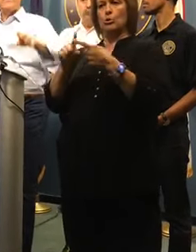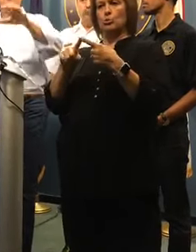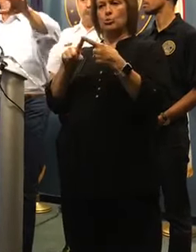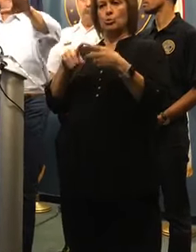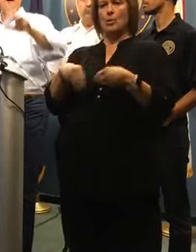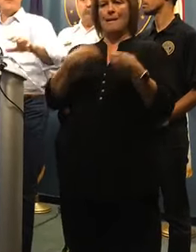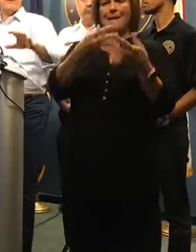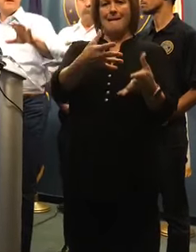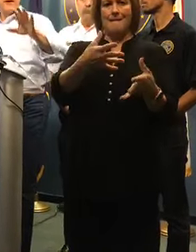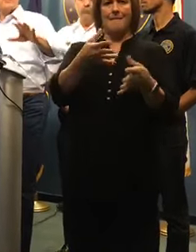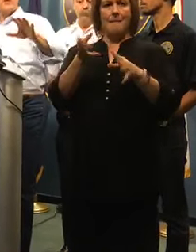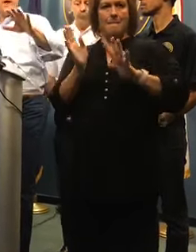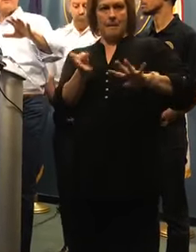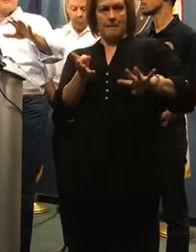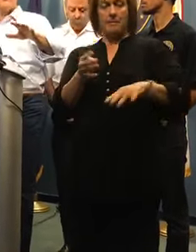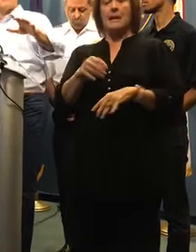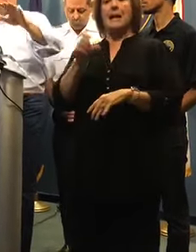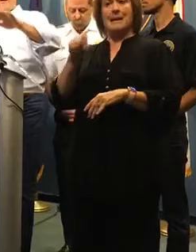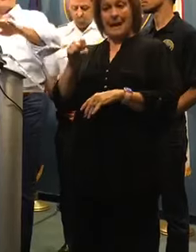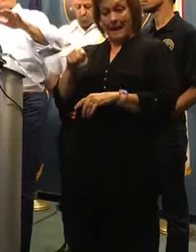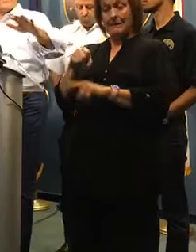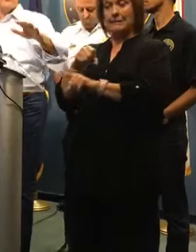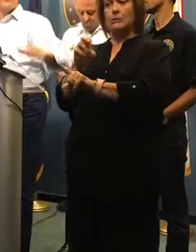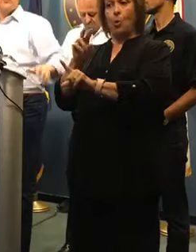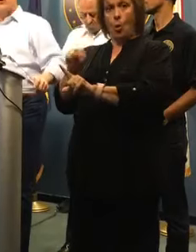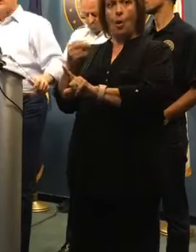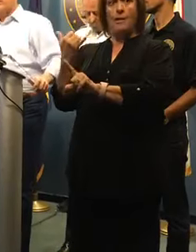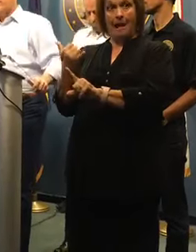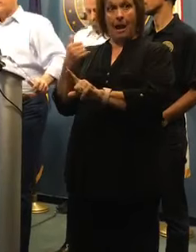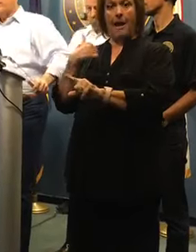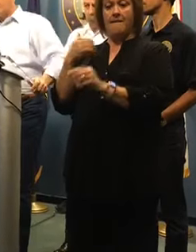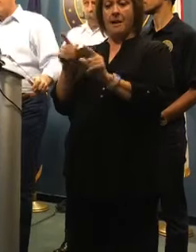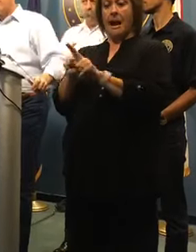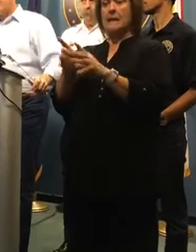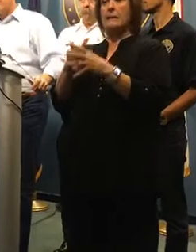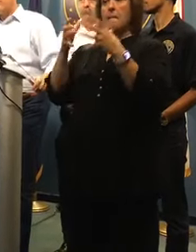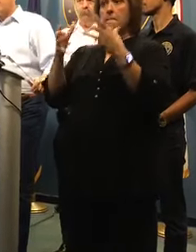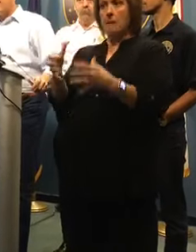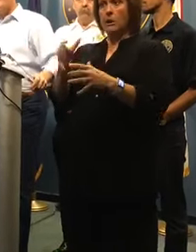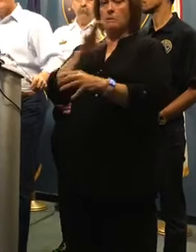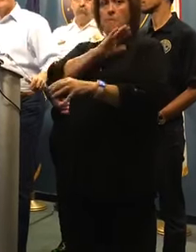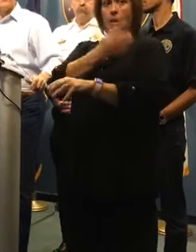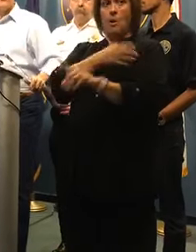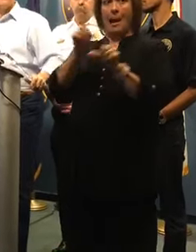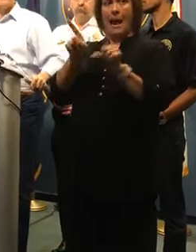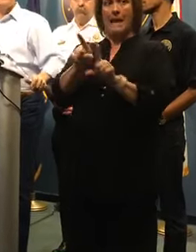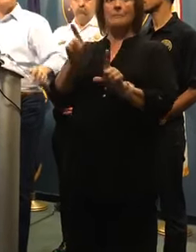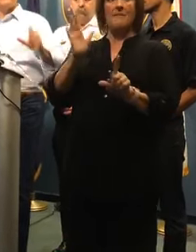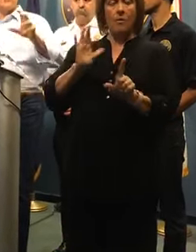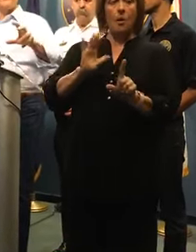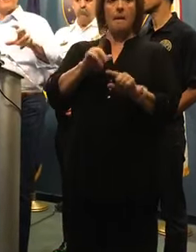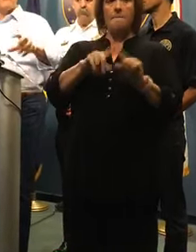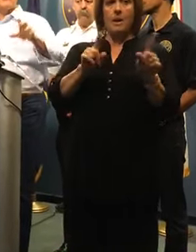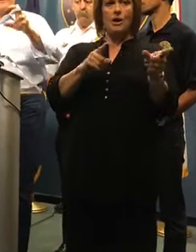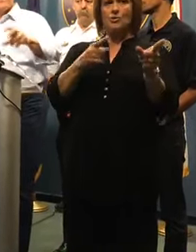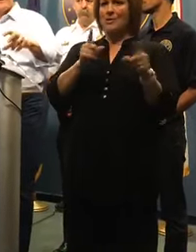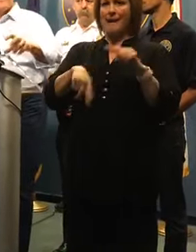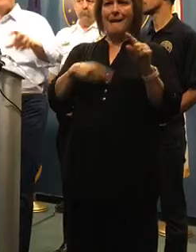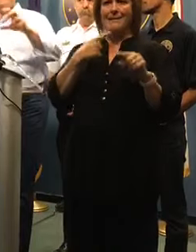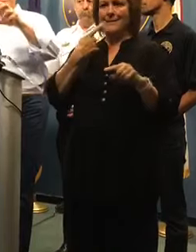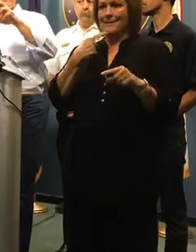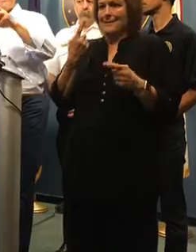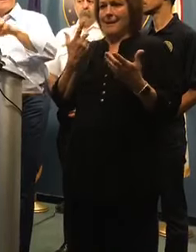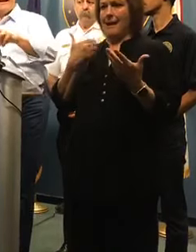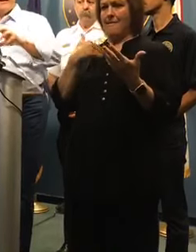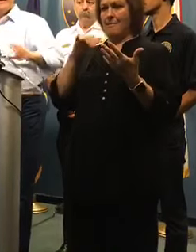That is back up. And yes, we have as much power as we had before. Whether... You can't say though that you have as much power to handle